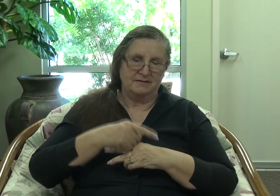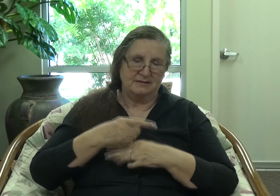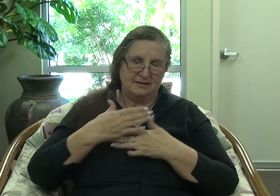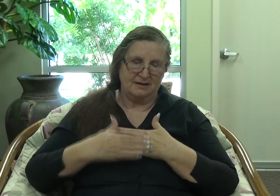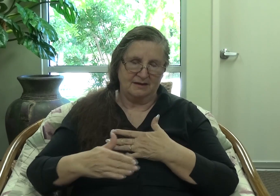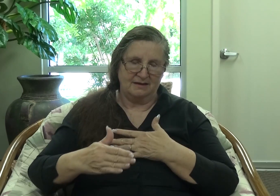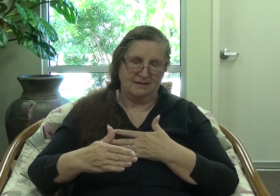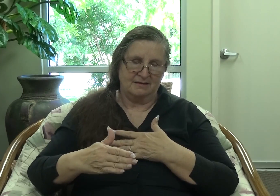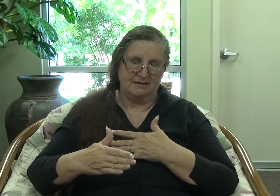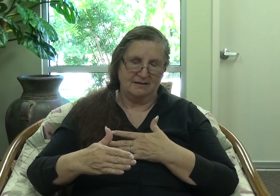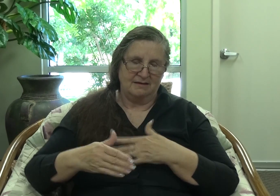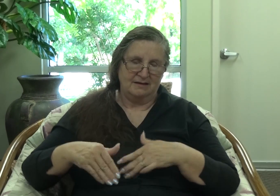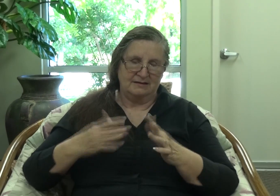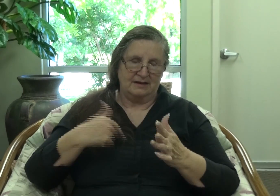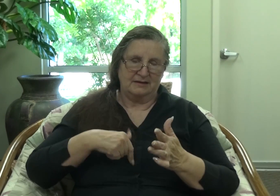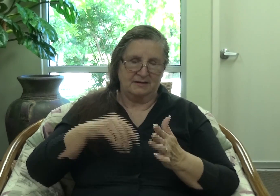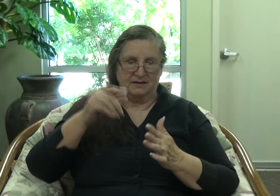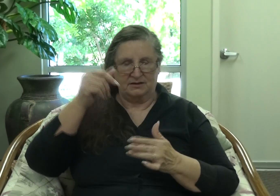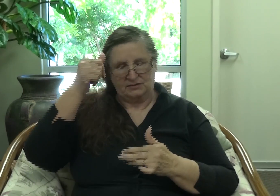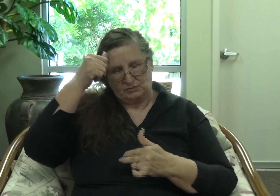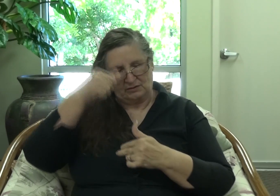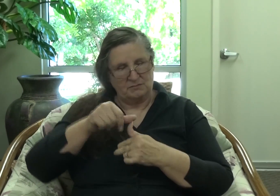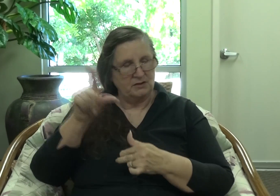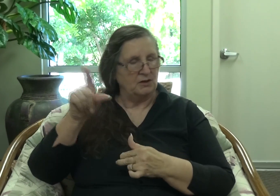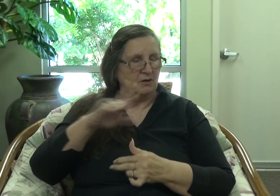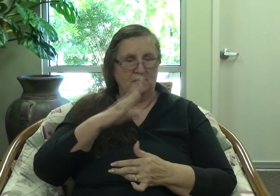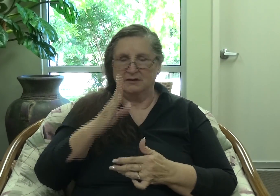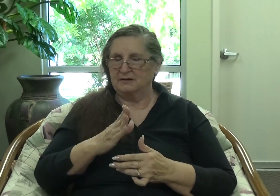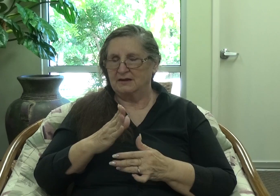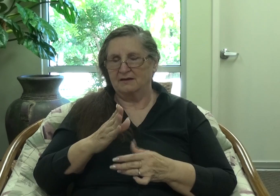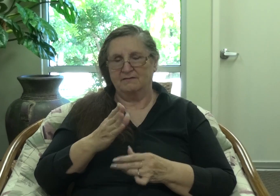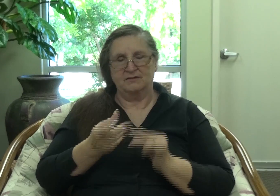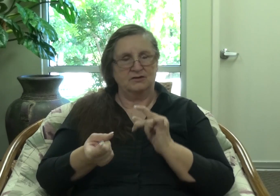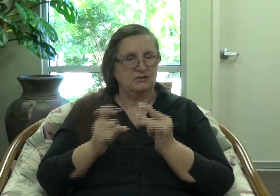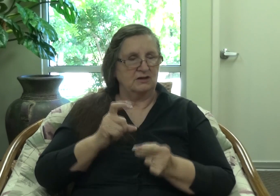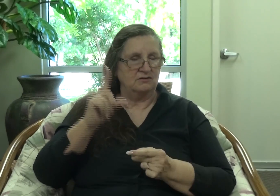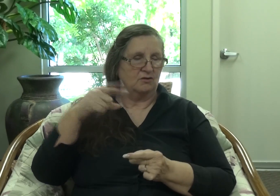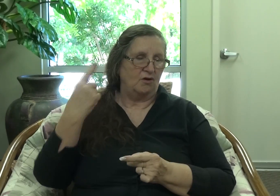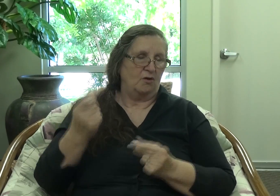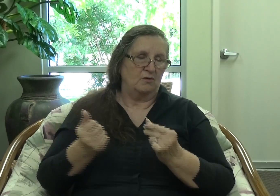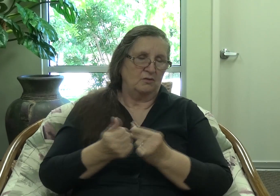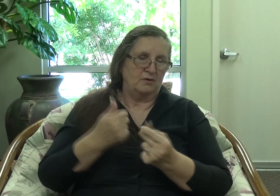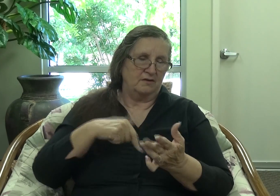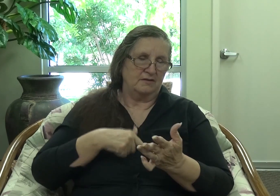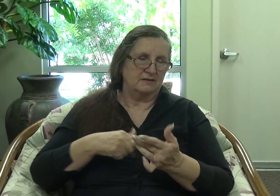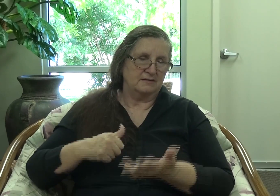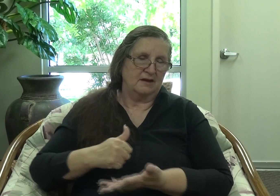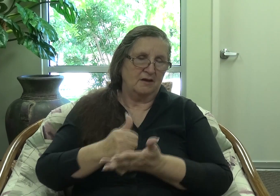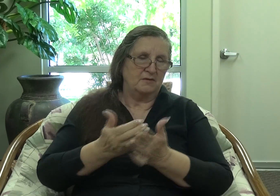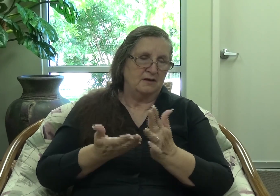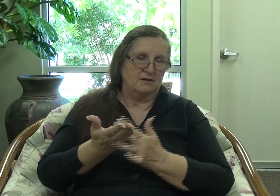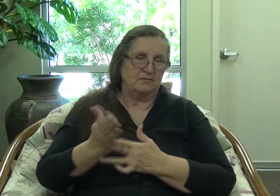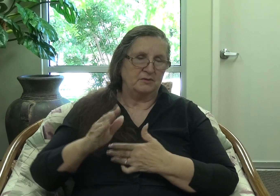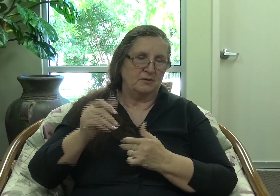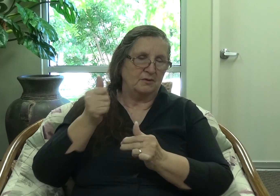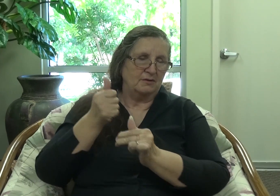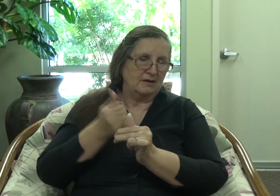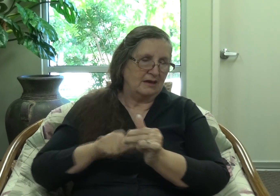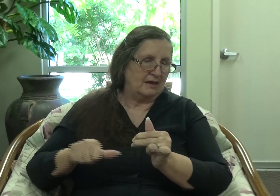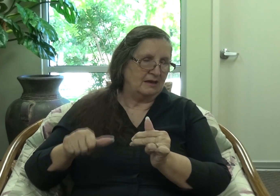remember that you will never change. You will always be there. You will help us through any circumstance, any trial, and that